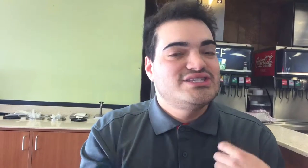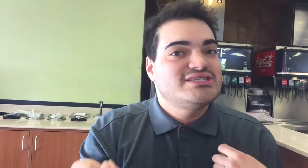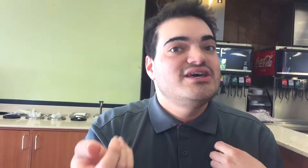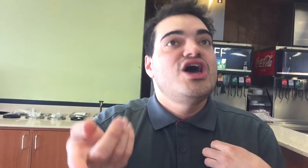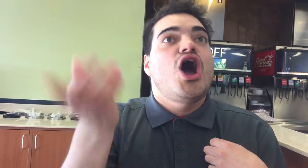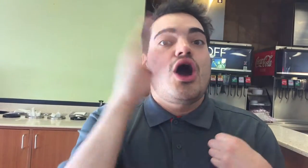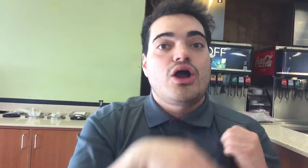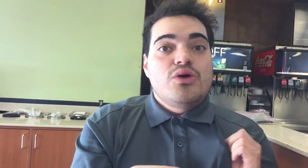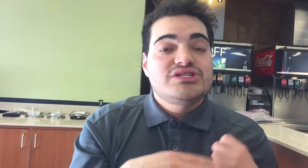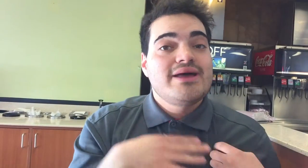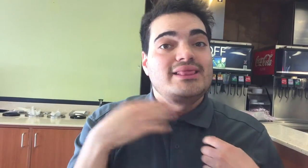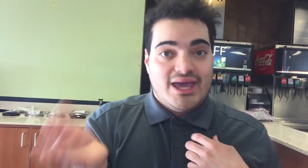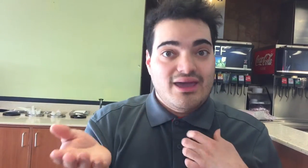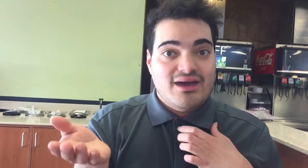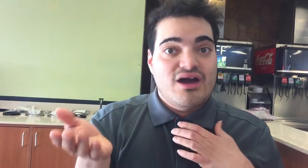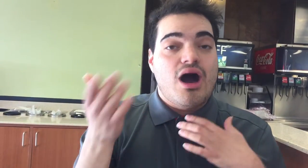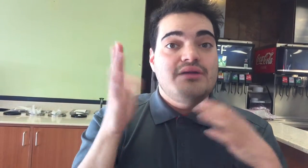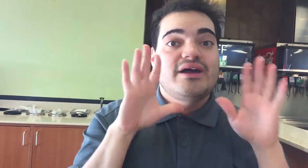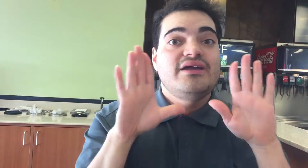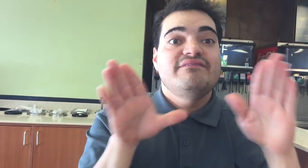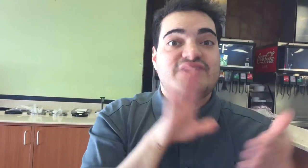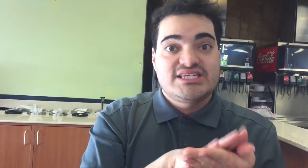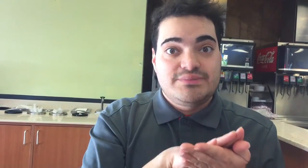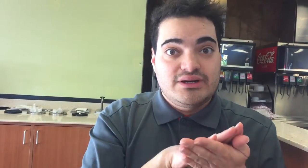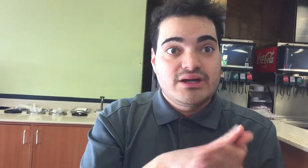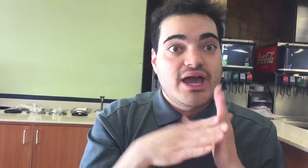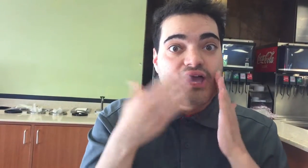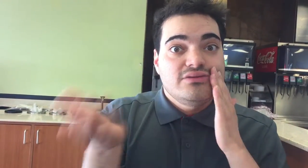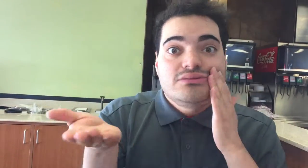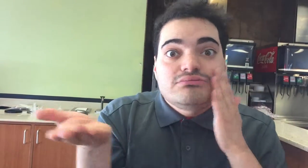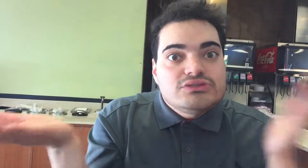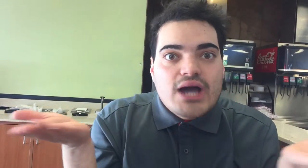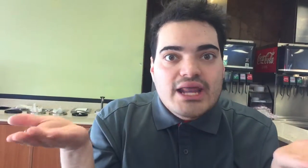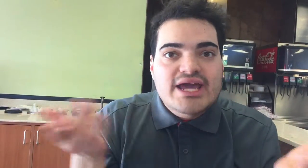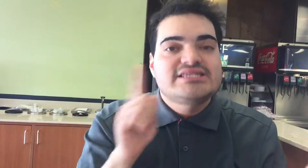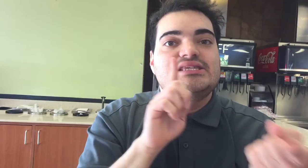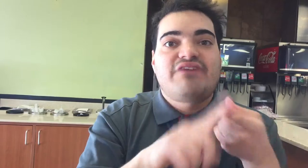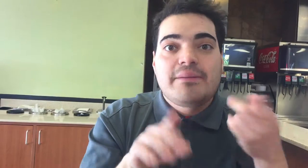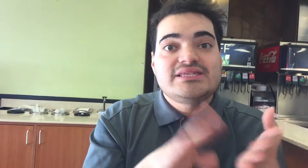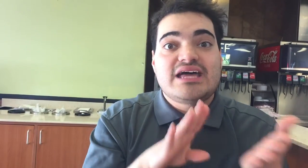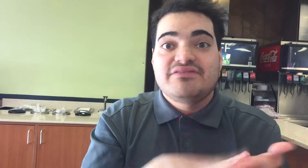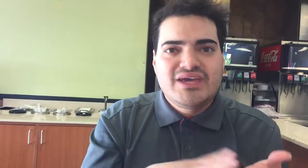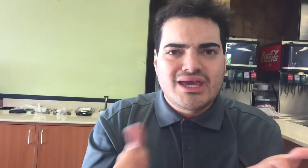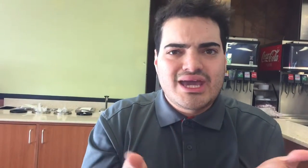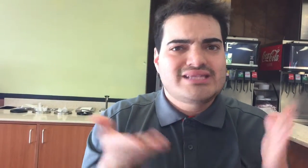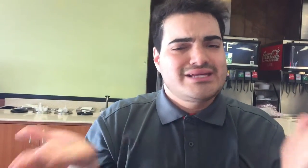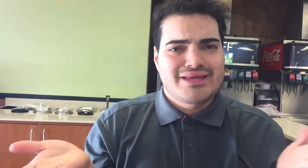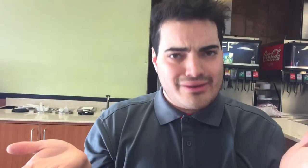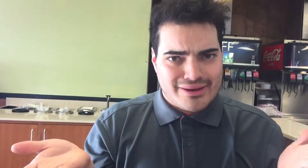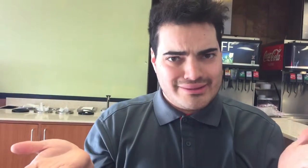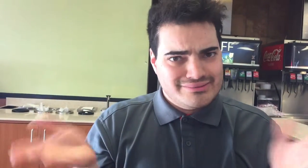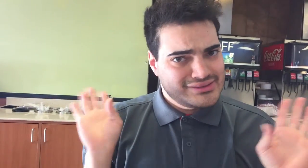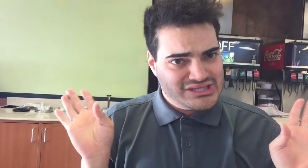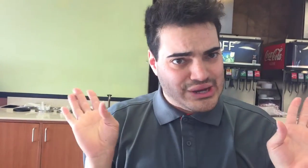Just go to our link on my Facebook and you got it. It's the fabulous life of me. It's not that hard. So,